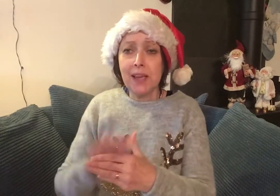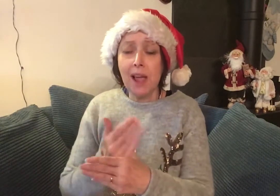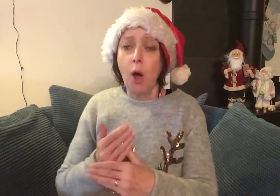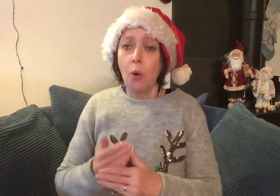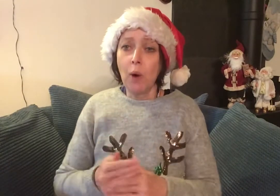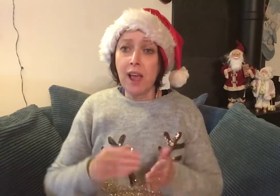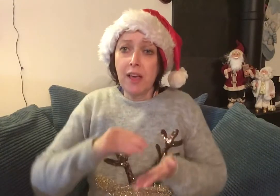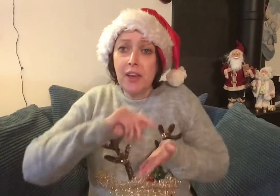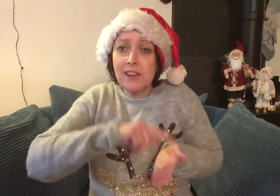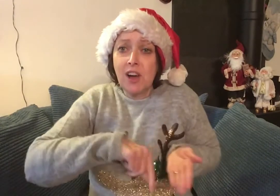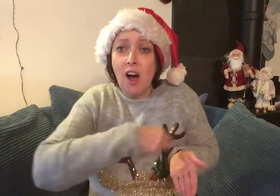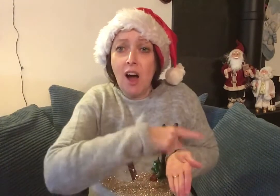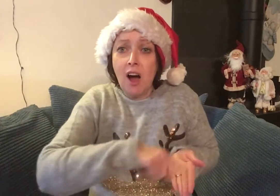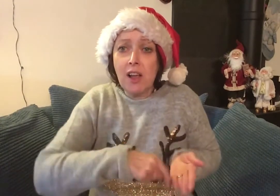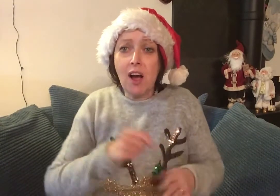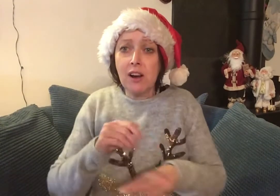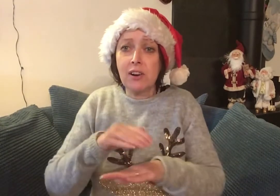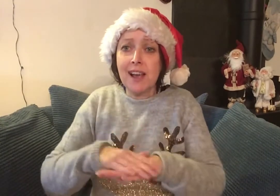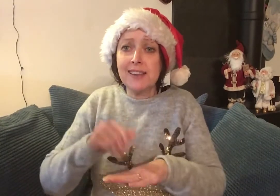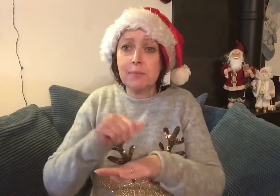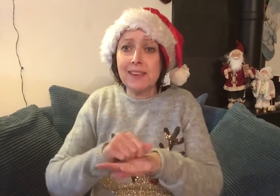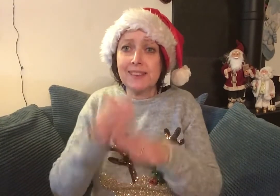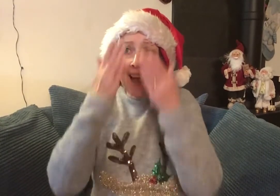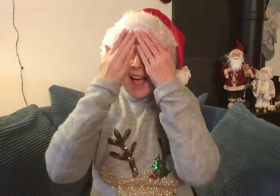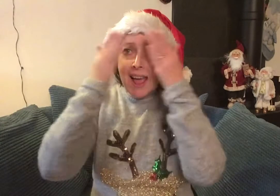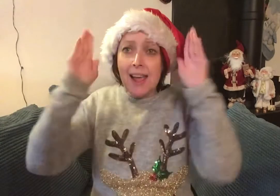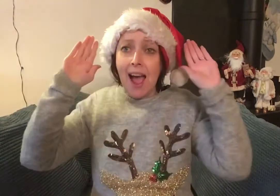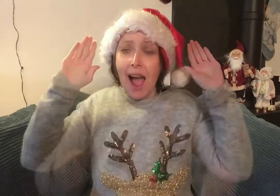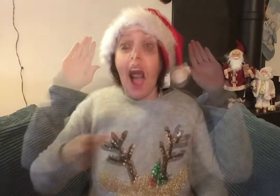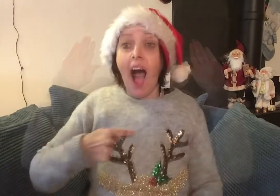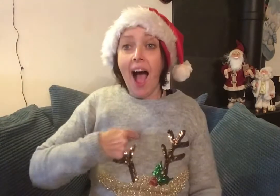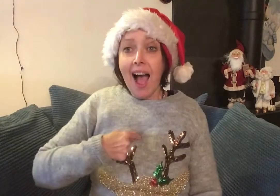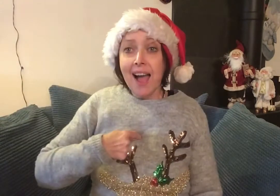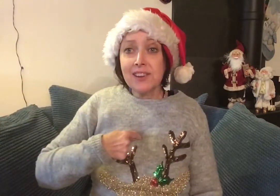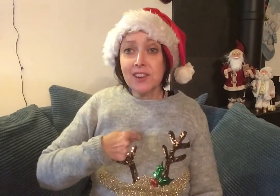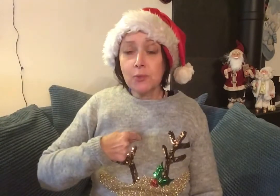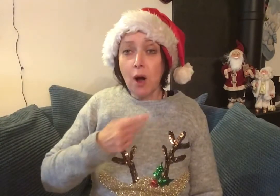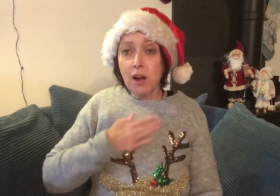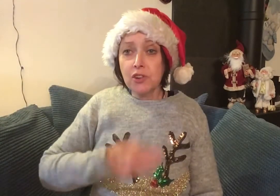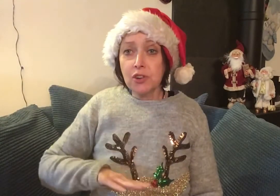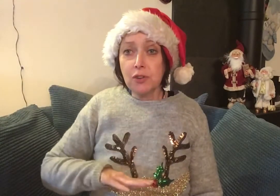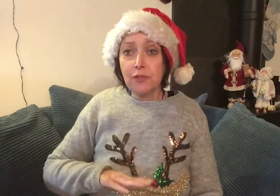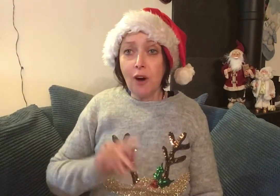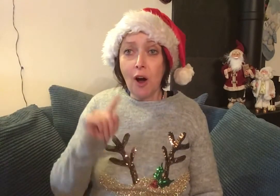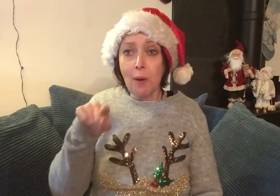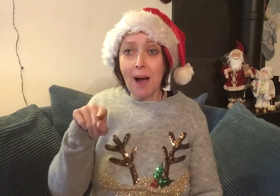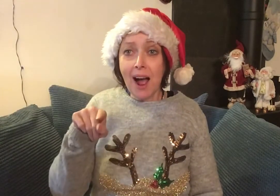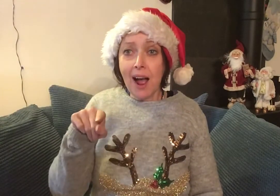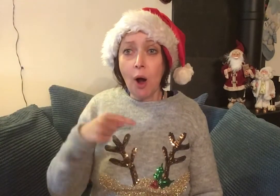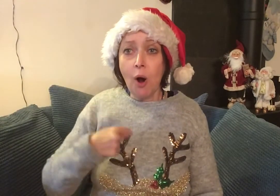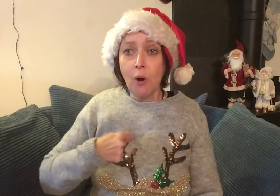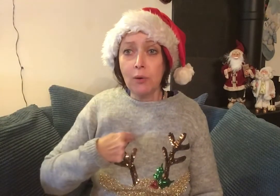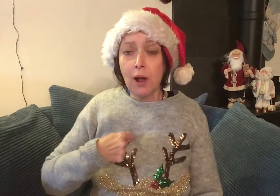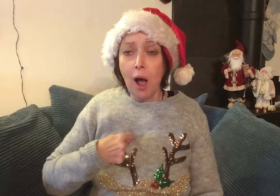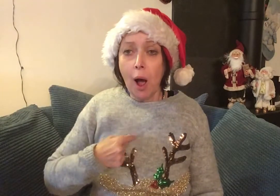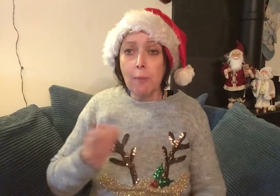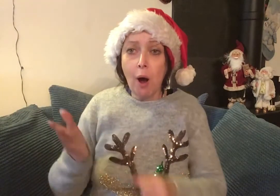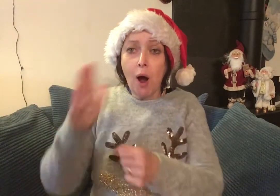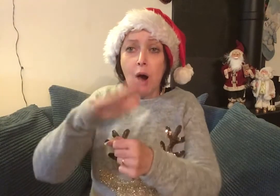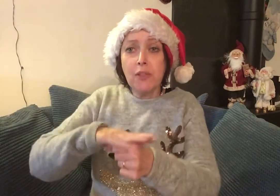with a toy on Christmas Day. I just want you for my own. More than